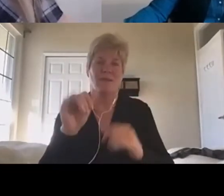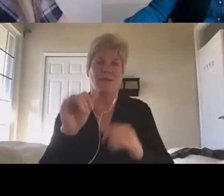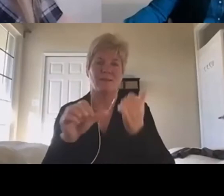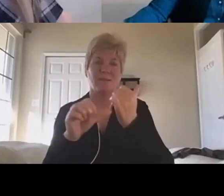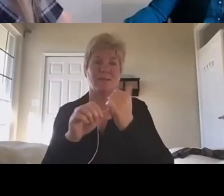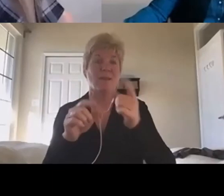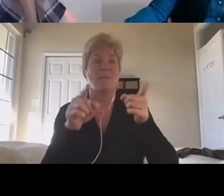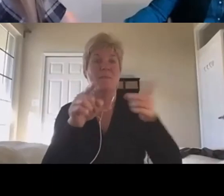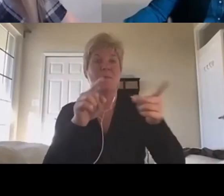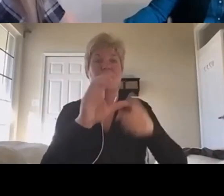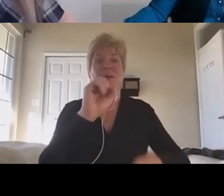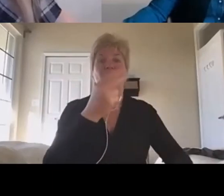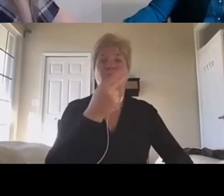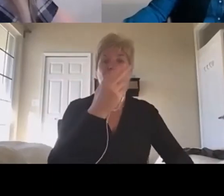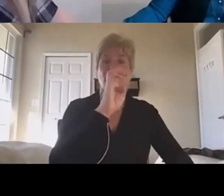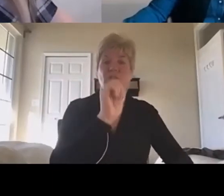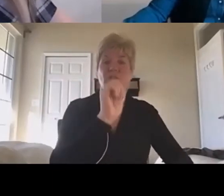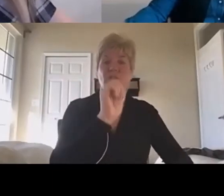about this. Sorry.